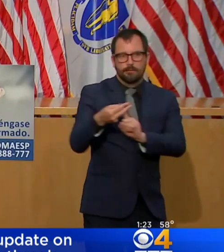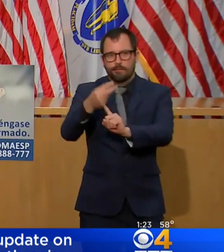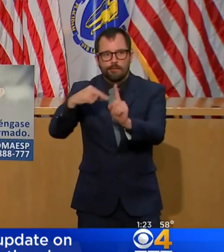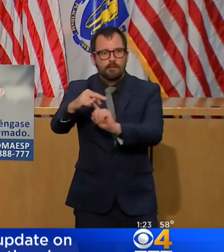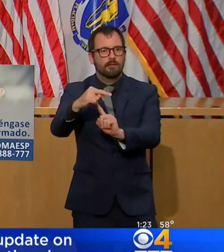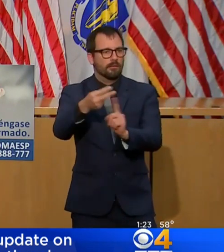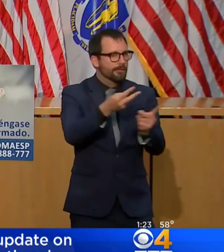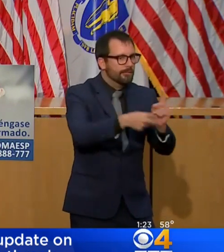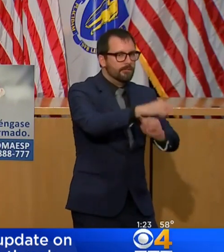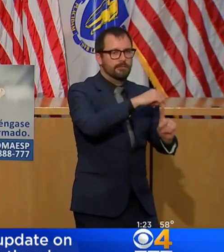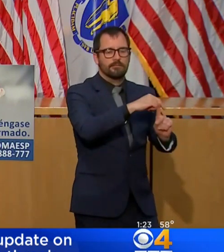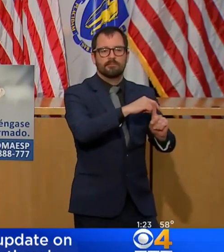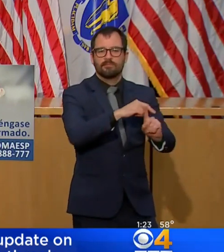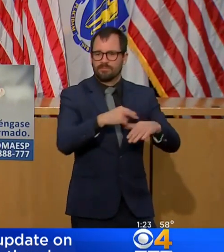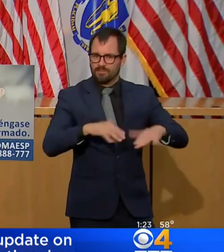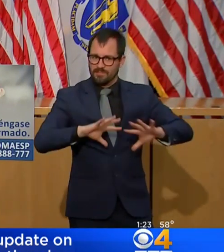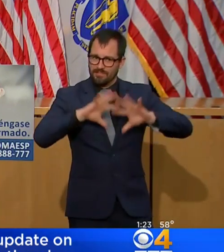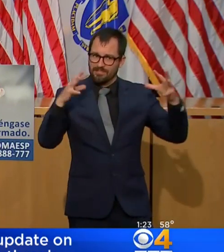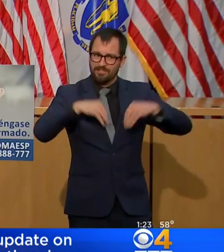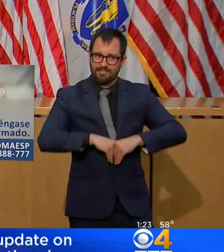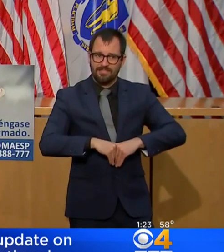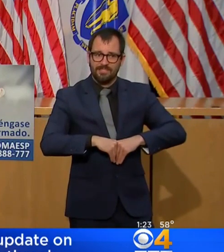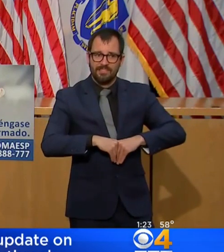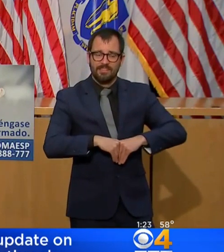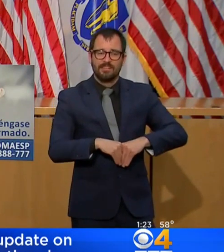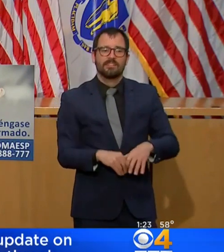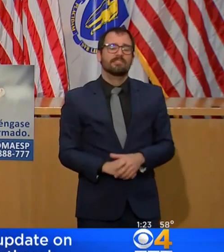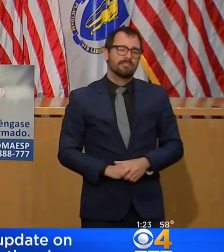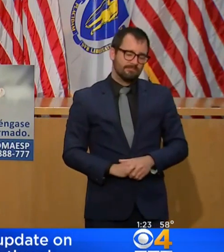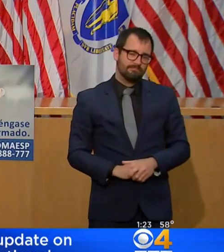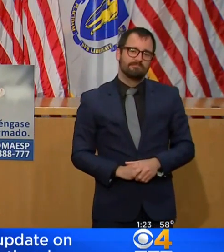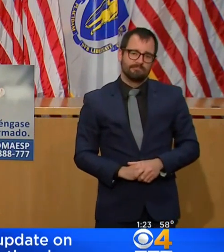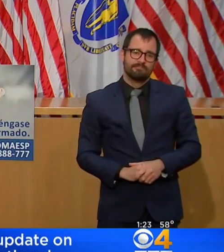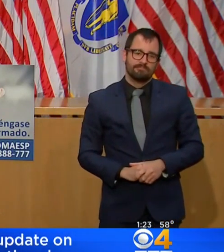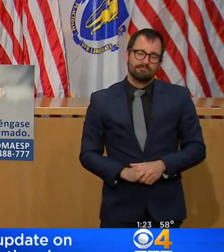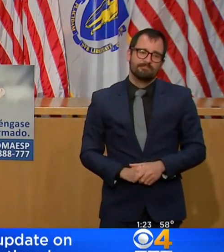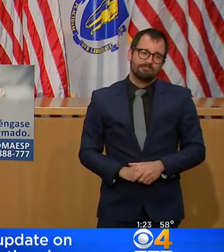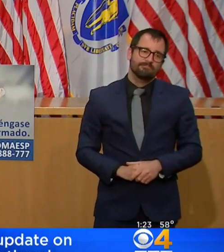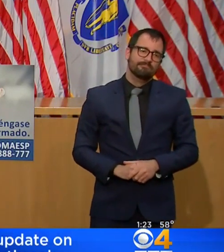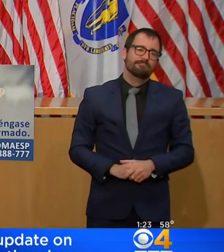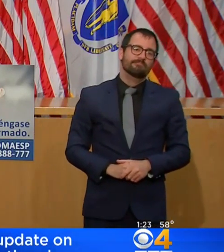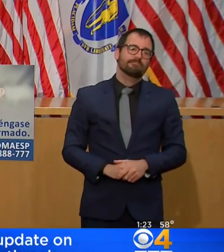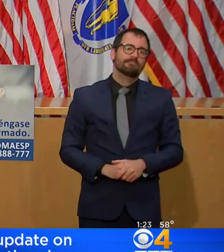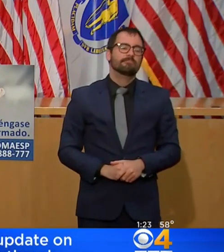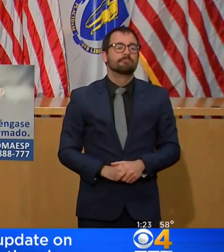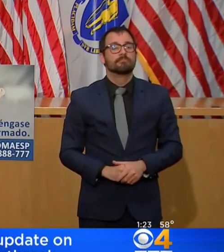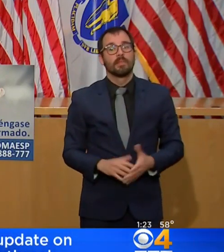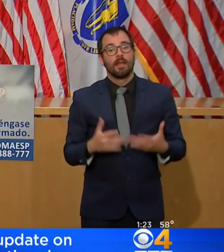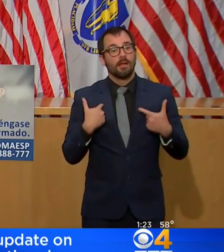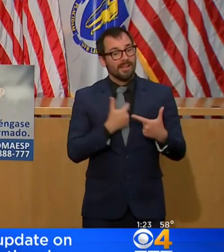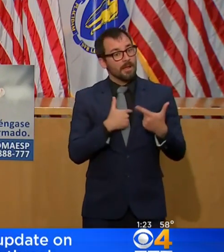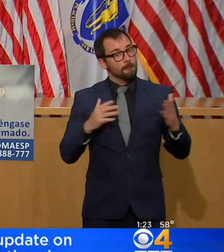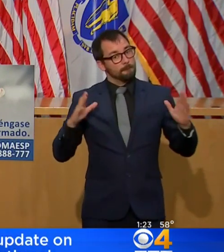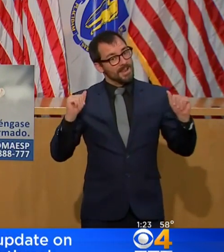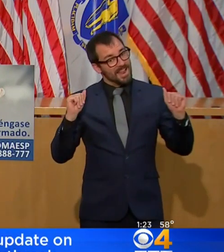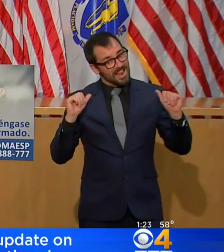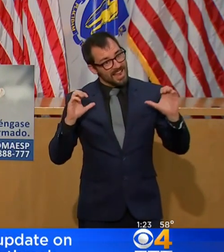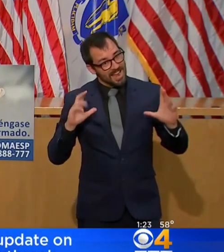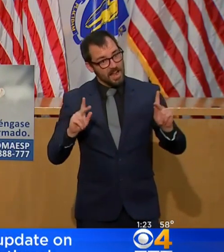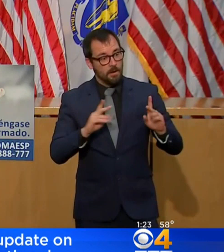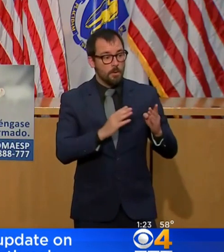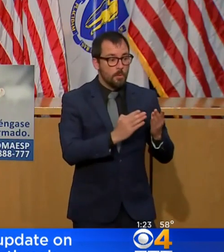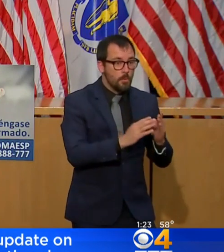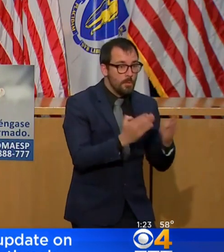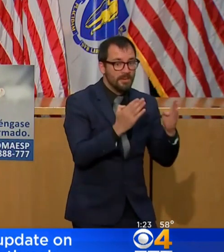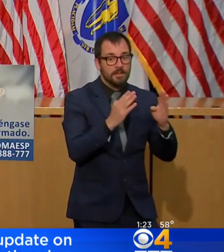to come up with plans to ensure that we reopen as safely as possible across the many different industries that make up the Massachusetts economy. The